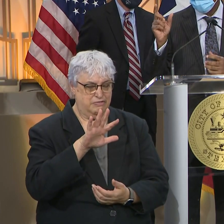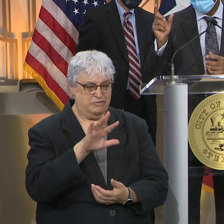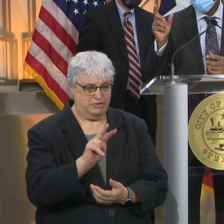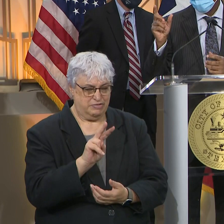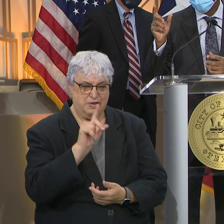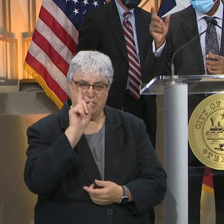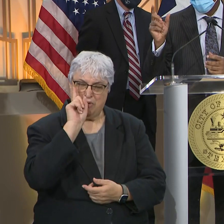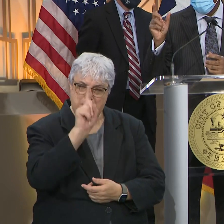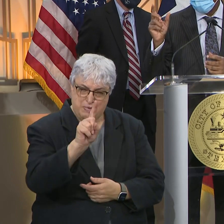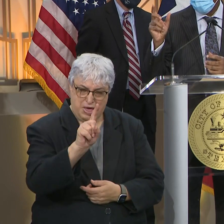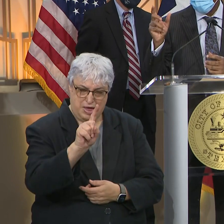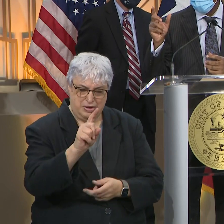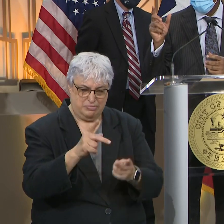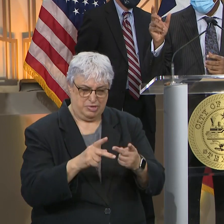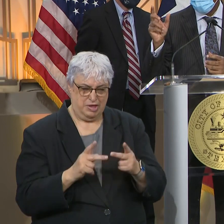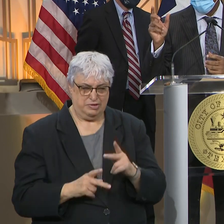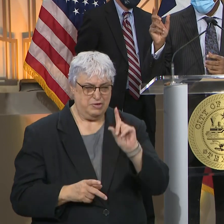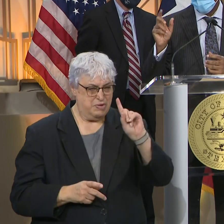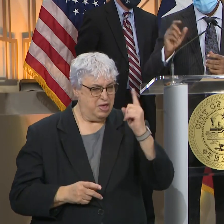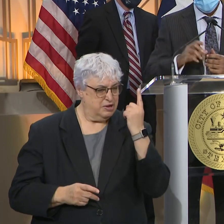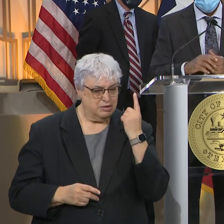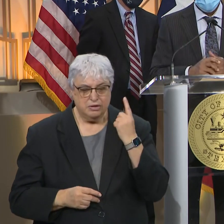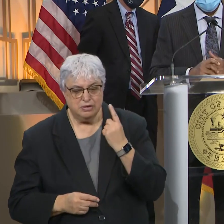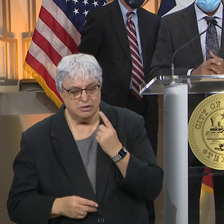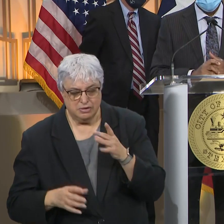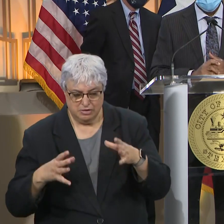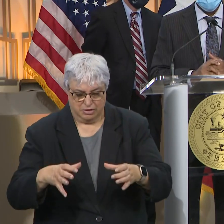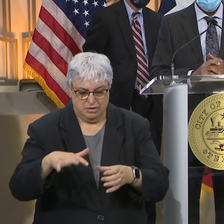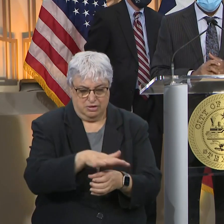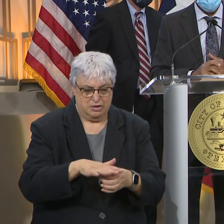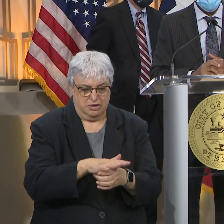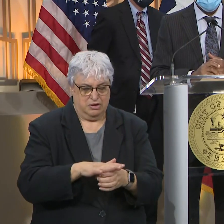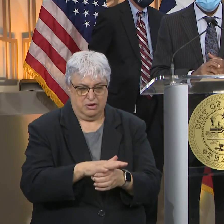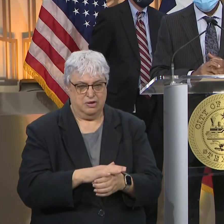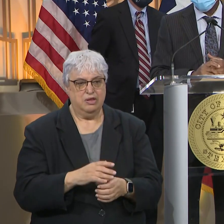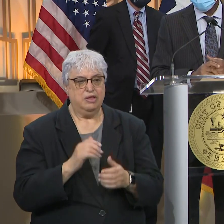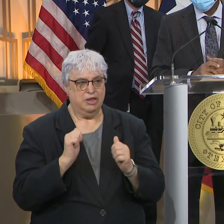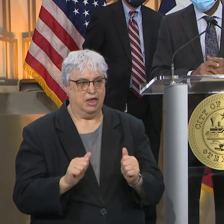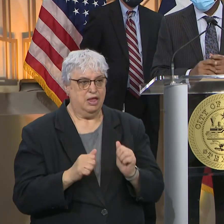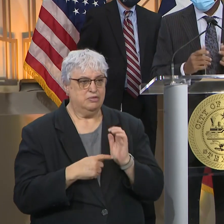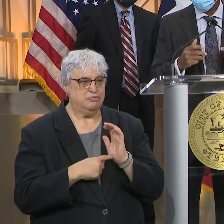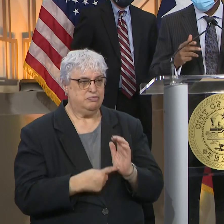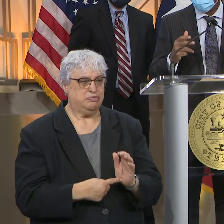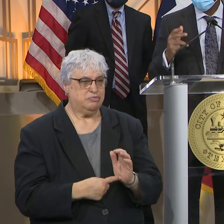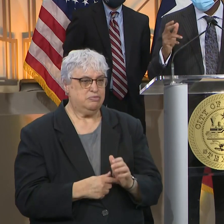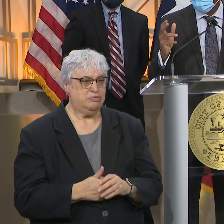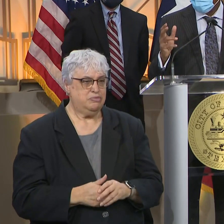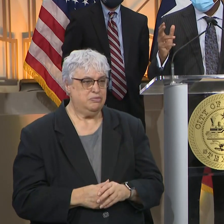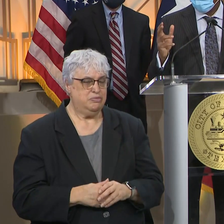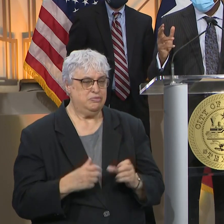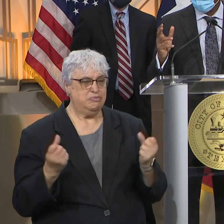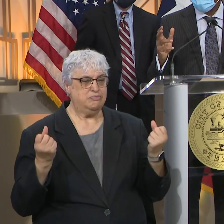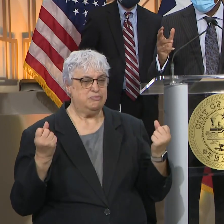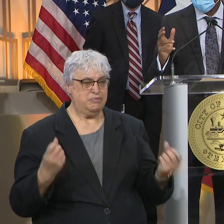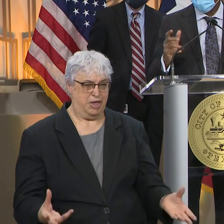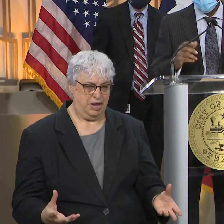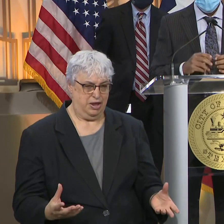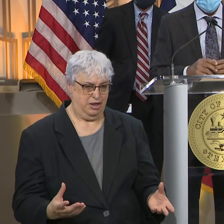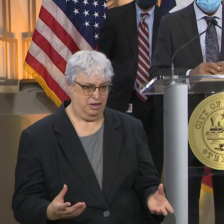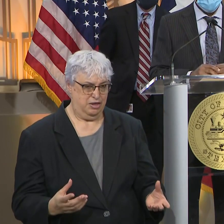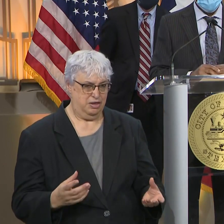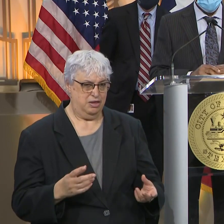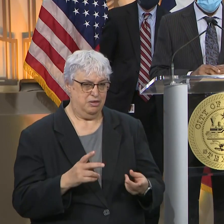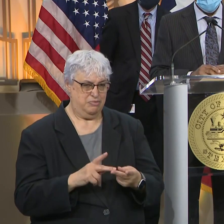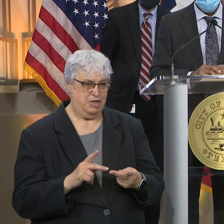one mega site, okay, does indicate what can take place, for example, if there are multiple mega sites.